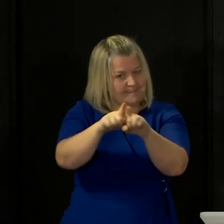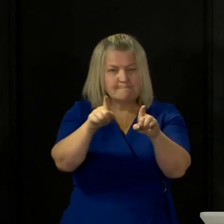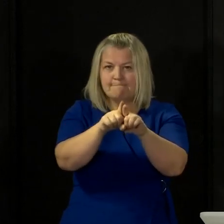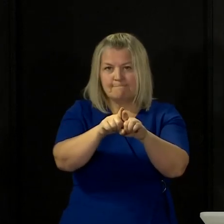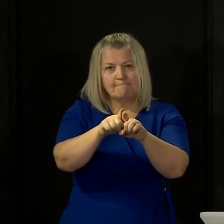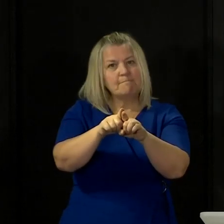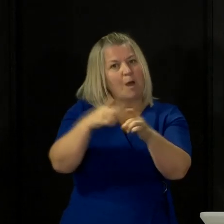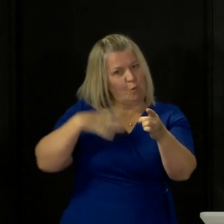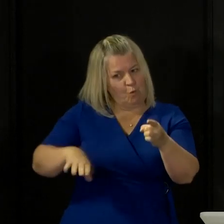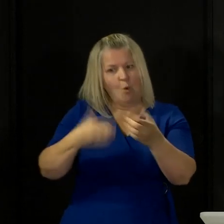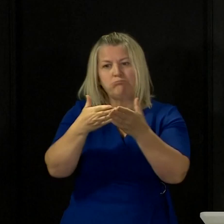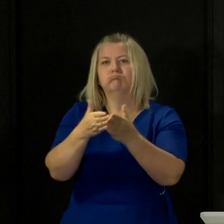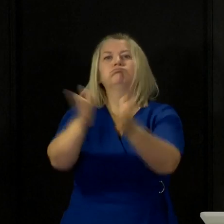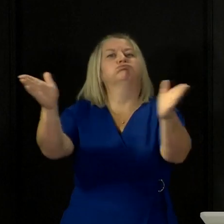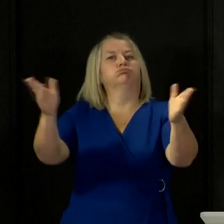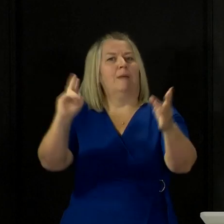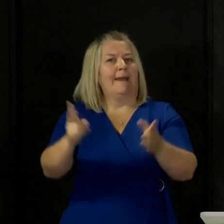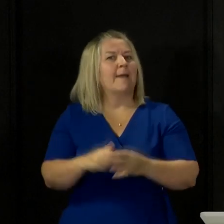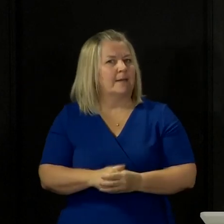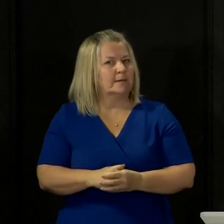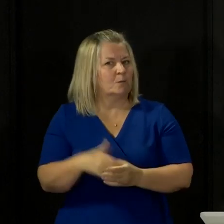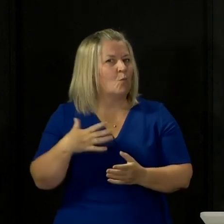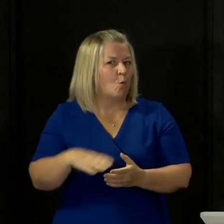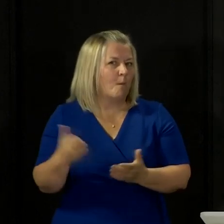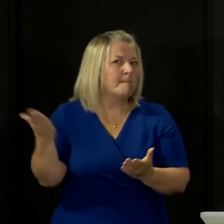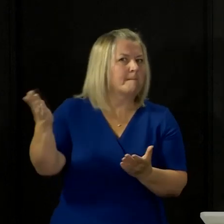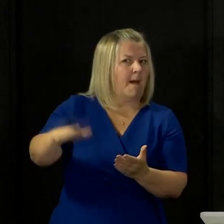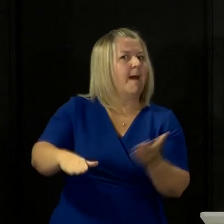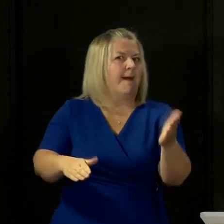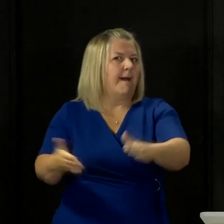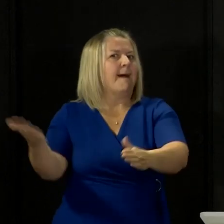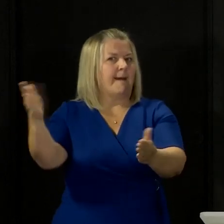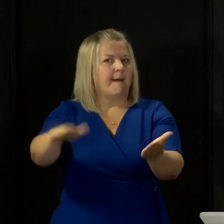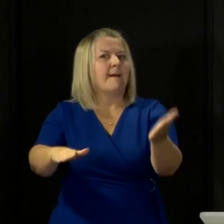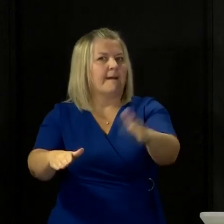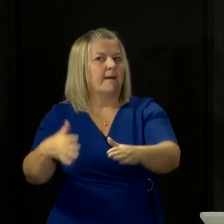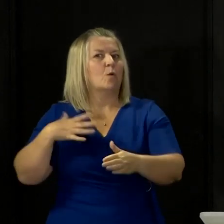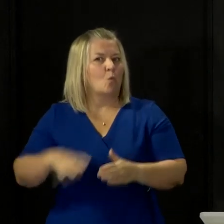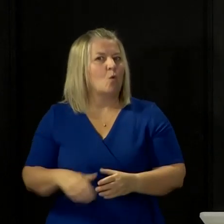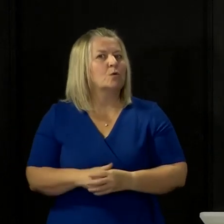health aspects of this emergency. Severin Carell from The Guardian.